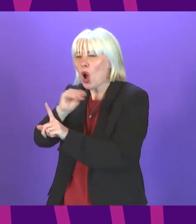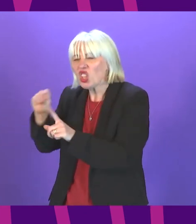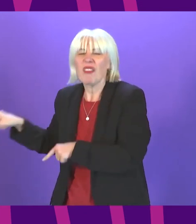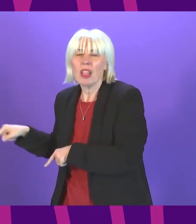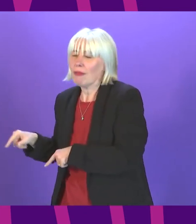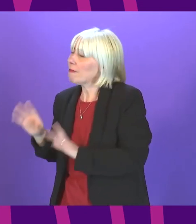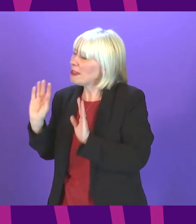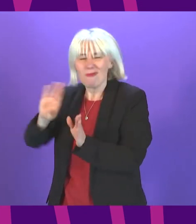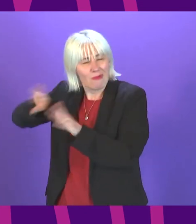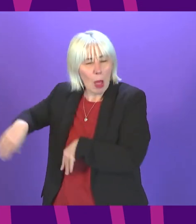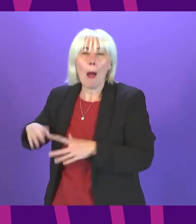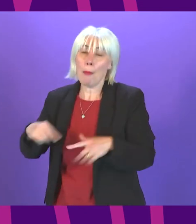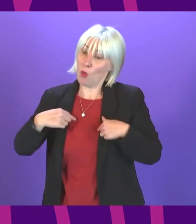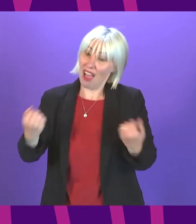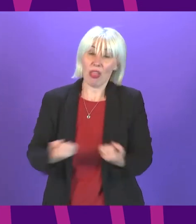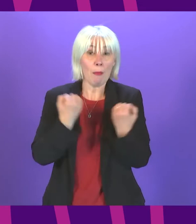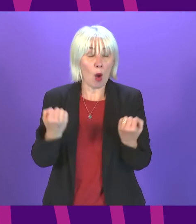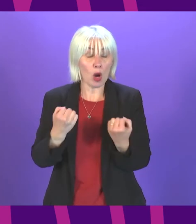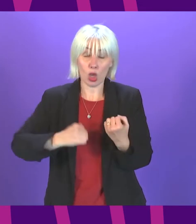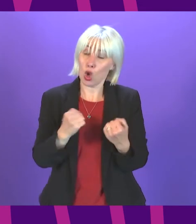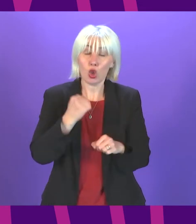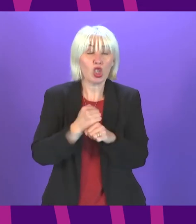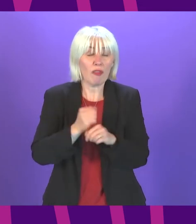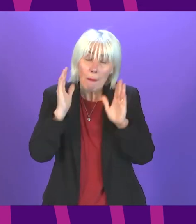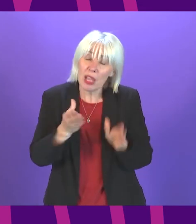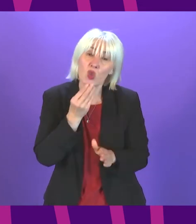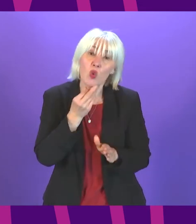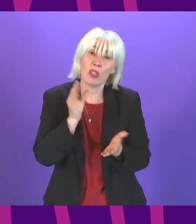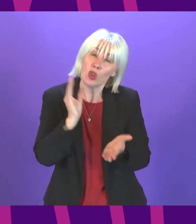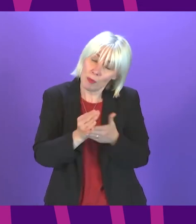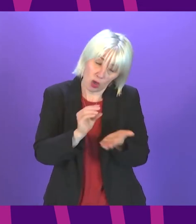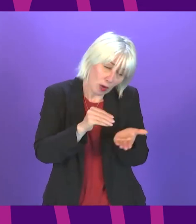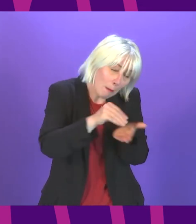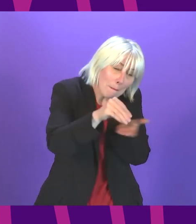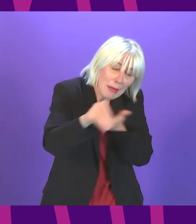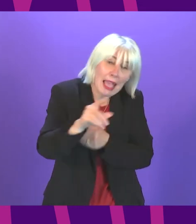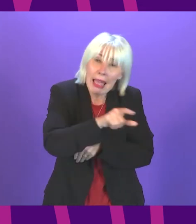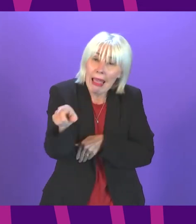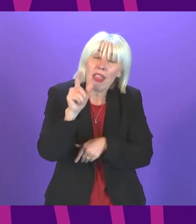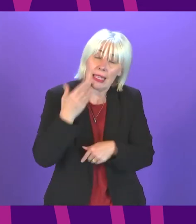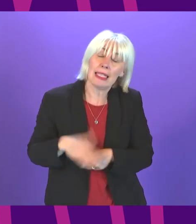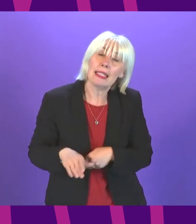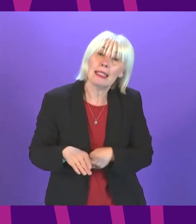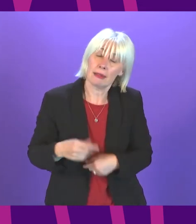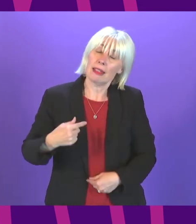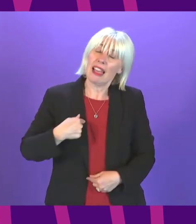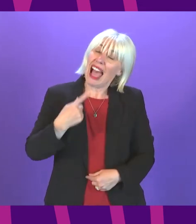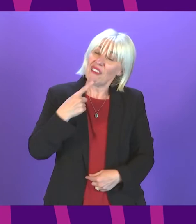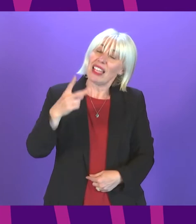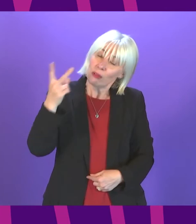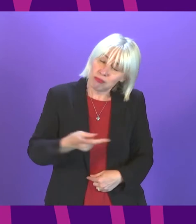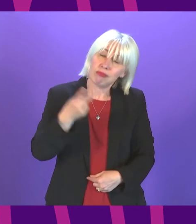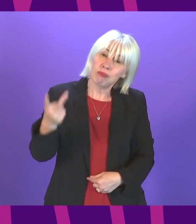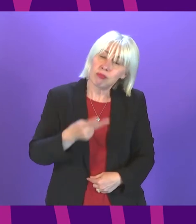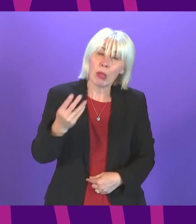too we have the powers and the Scottish government must use them to get money in people's pockets members in this chamber will have heard me say time and